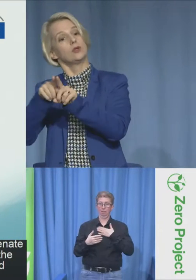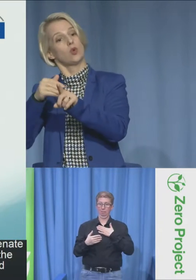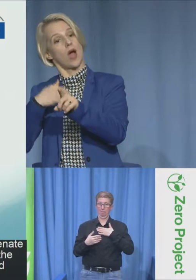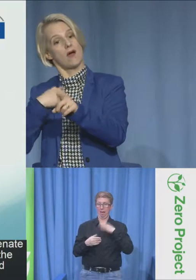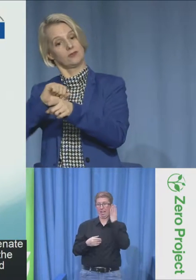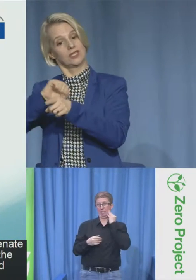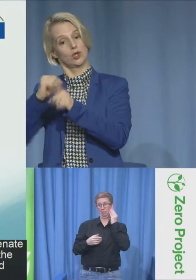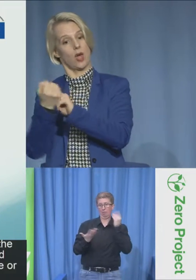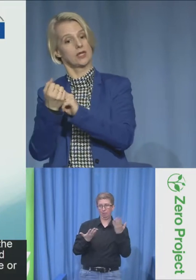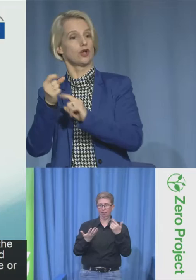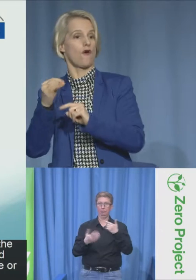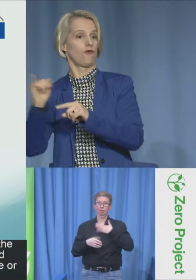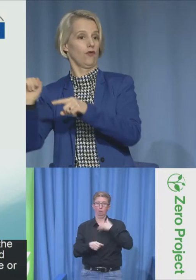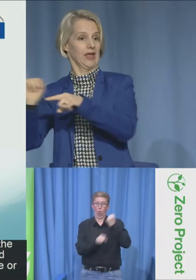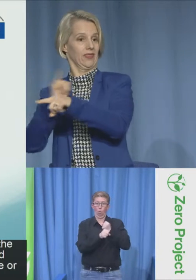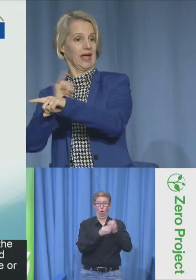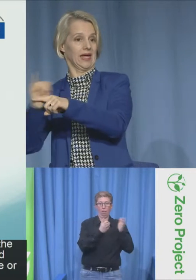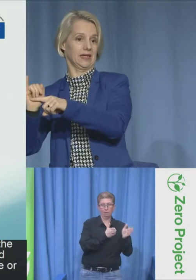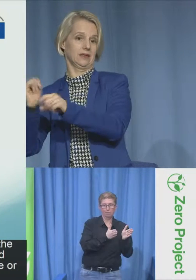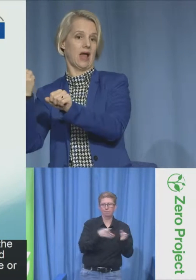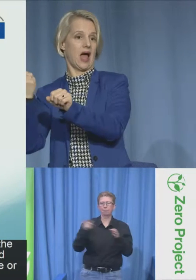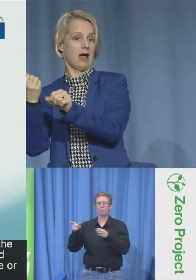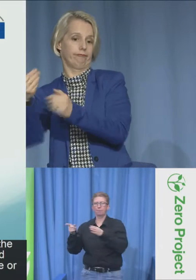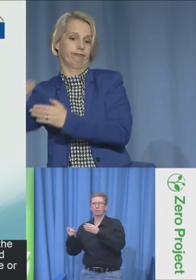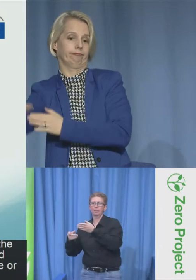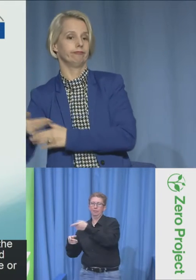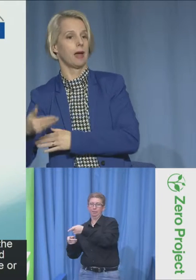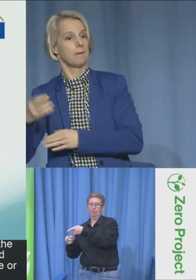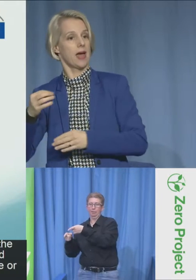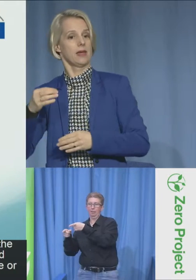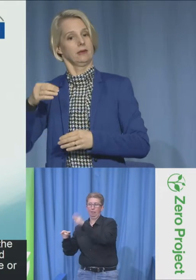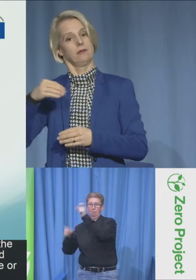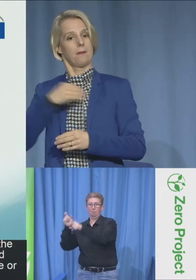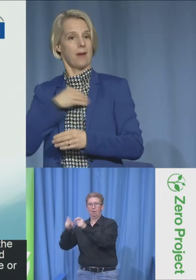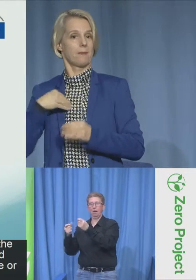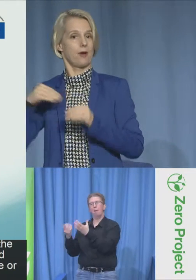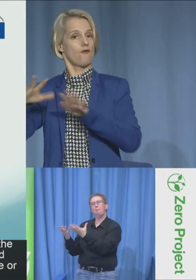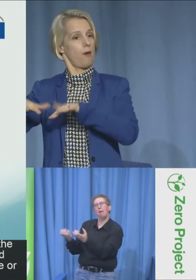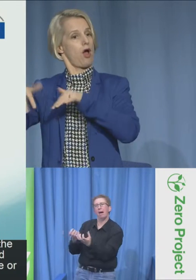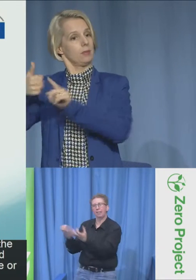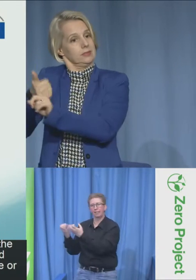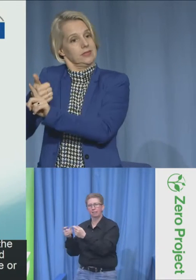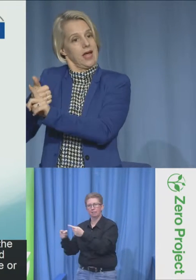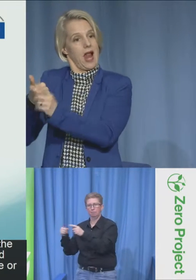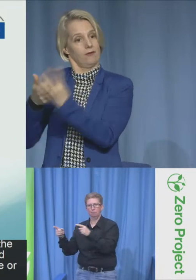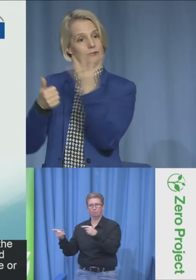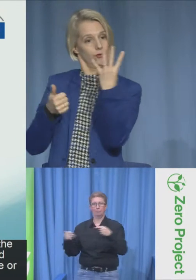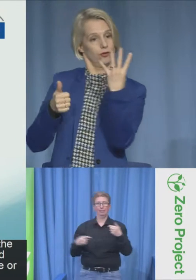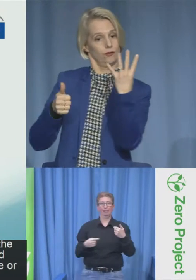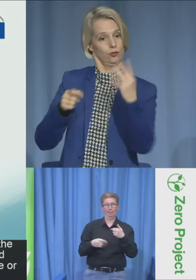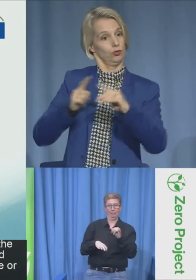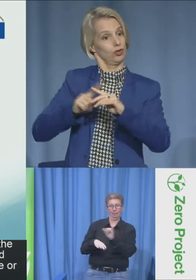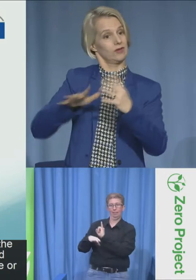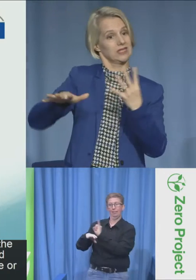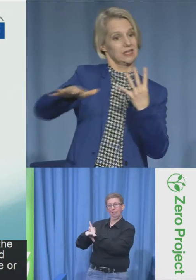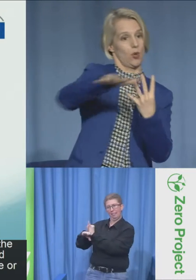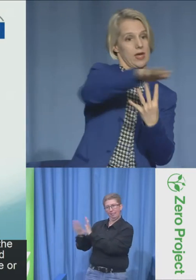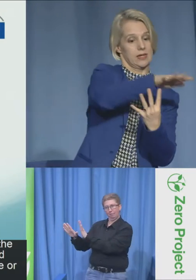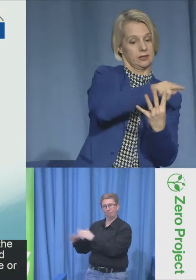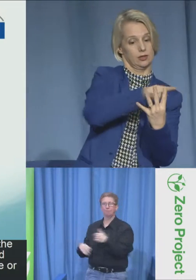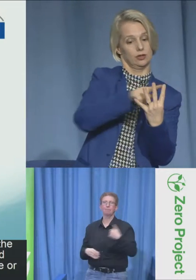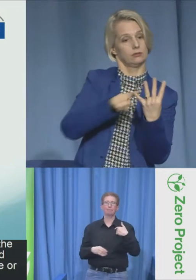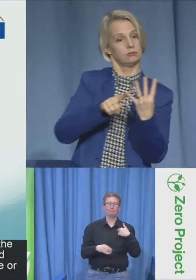You're employed by the political group, which is the situation of an intern, and you can also be